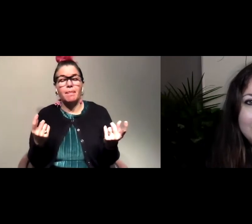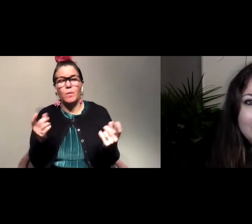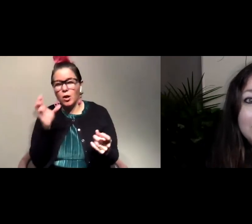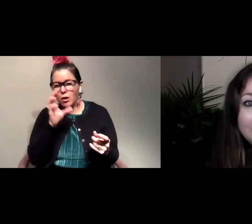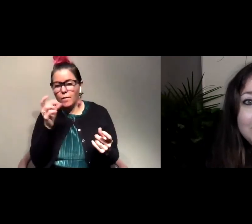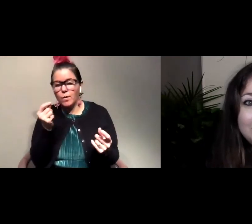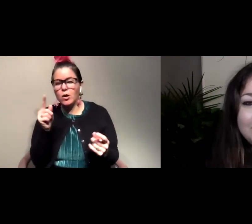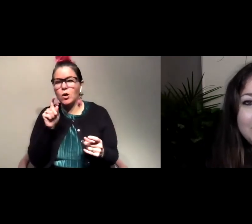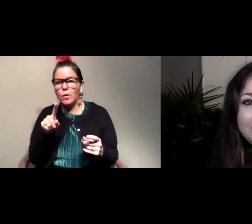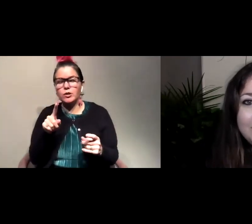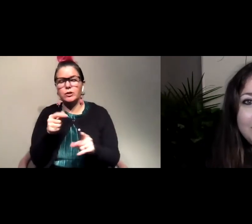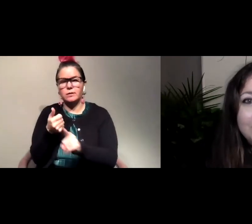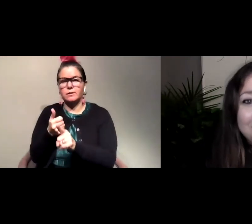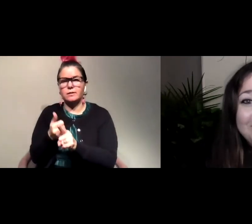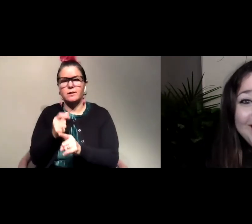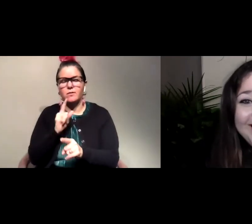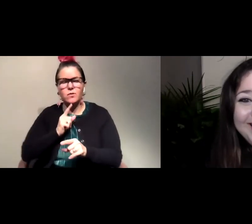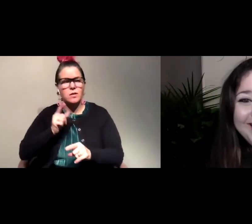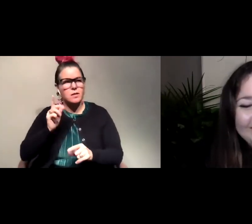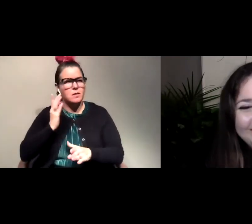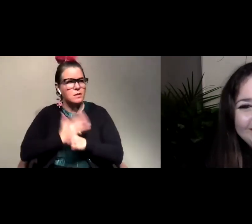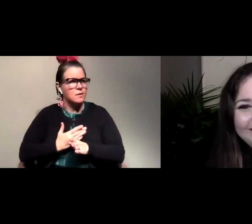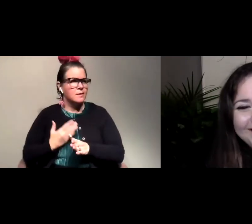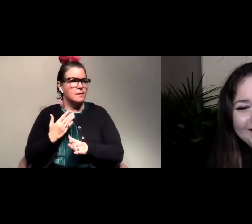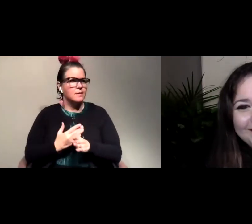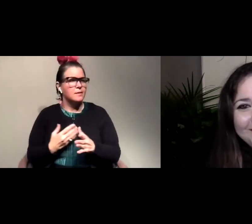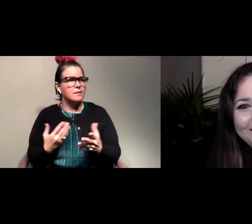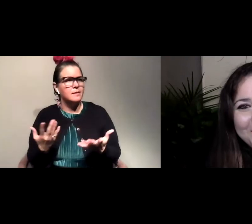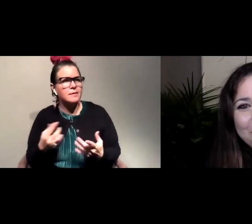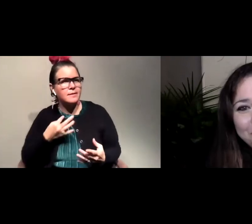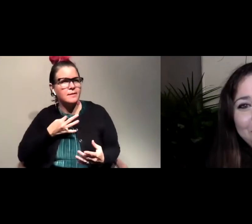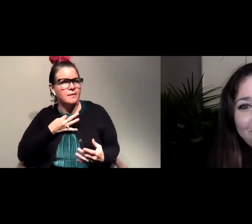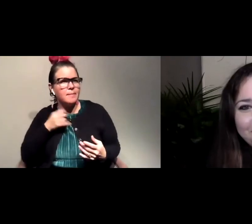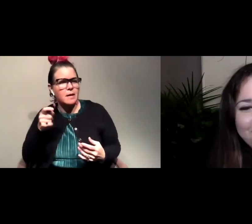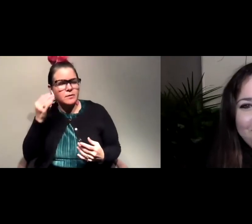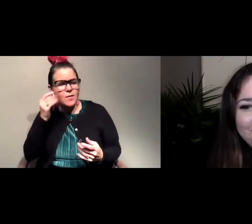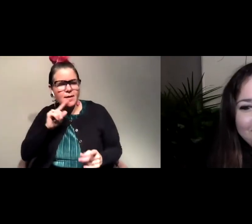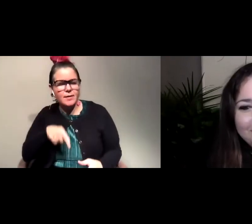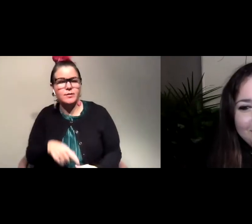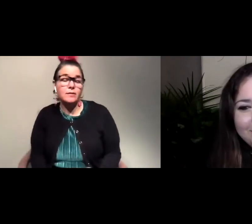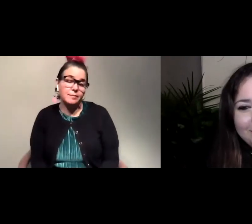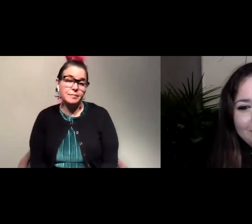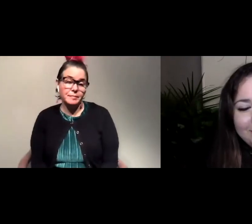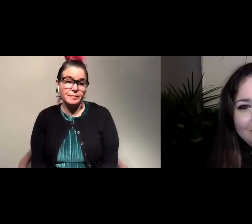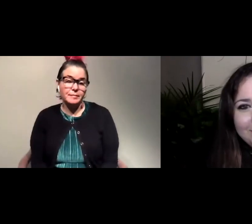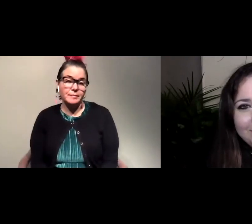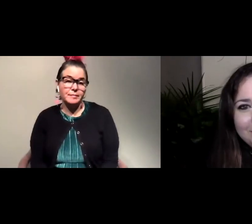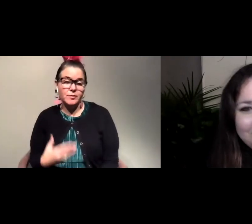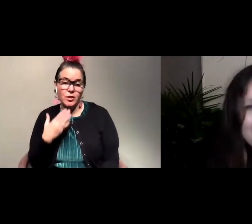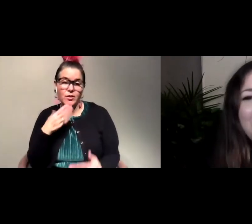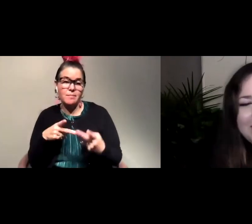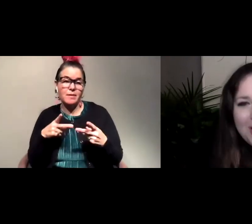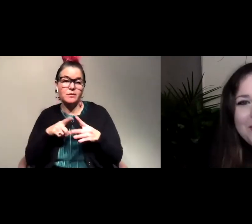question that really, really bothers you. And you just really got to find that answer. And that's a good place to start.